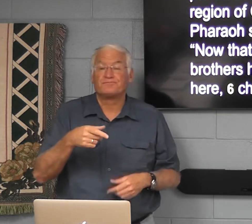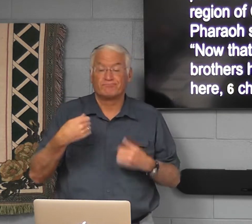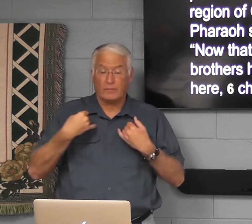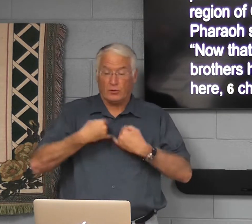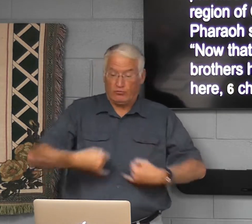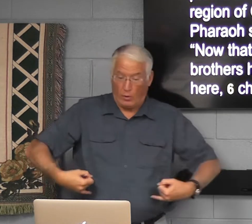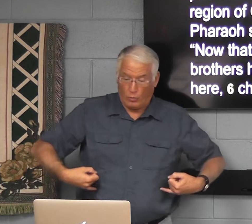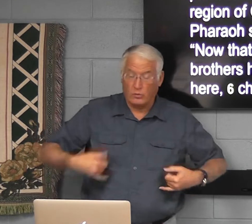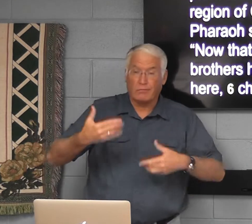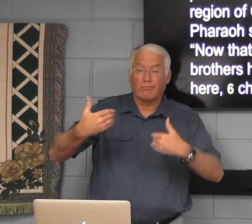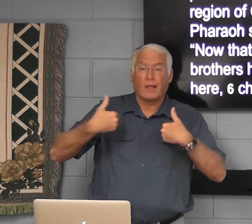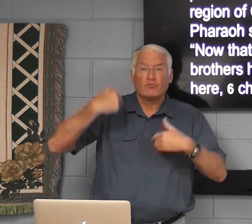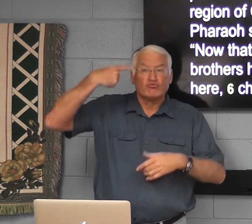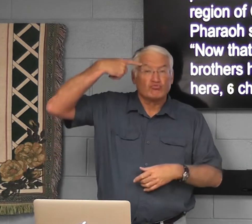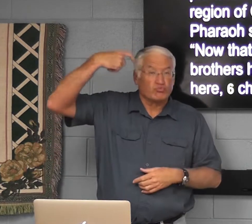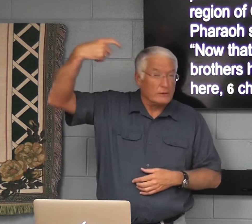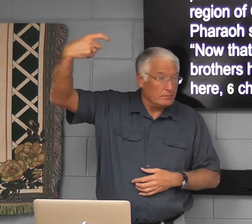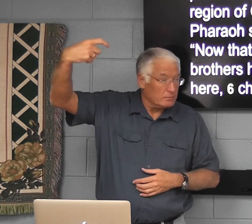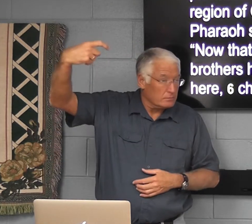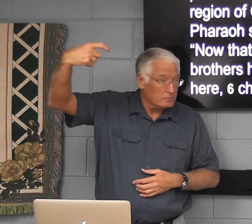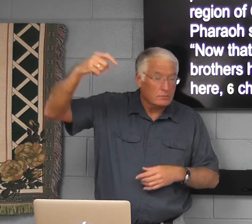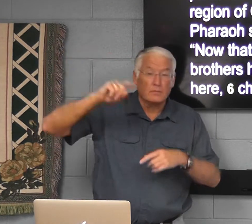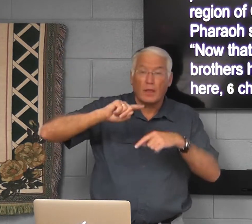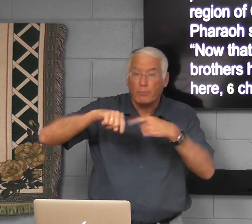River. Remember, Joseph had a dream